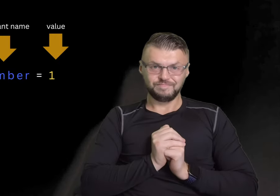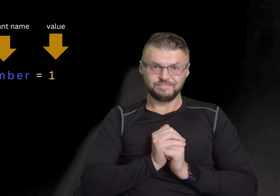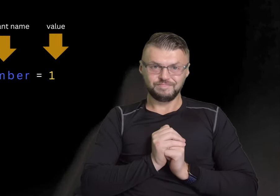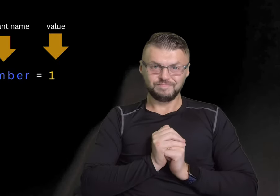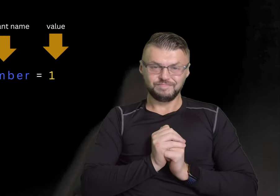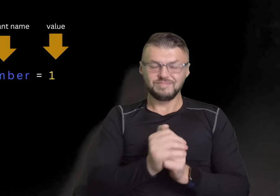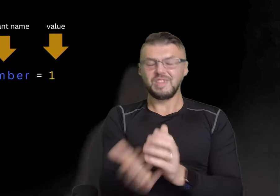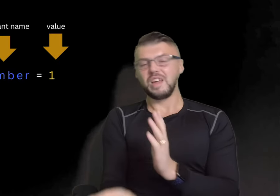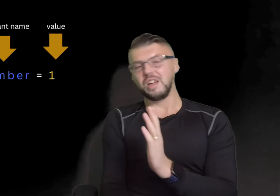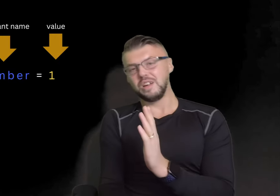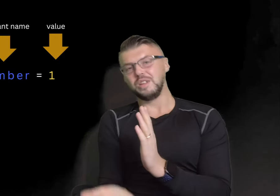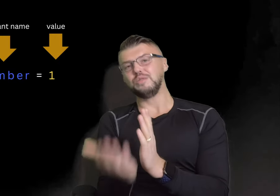Let's review.